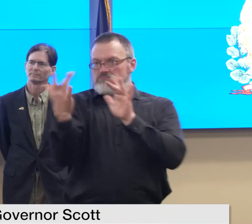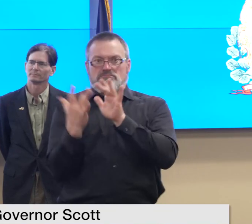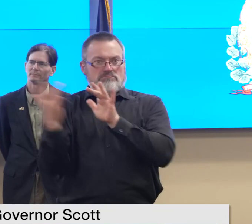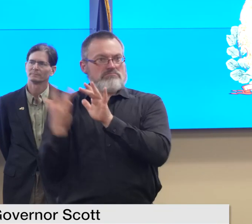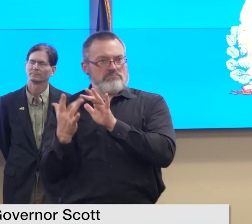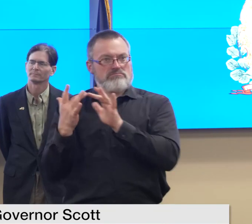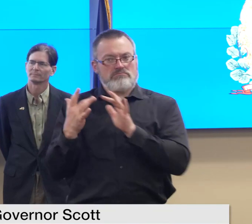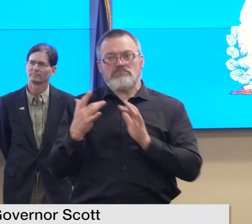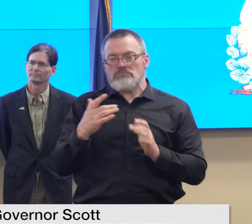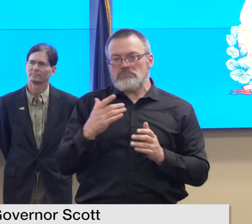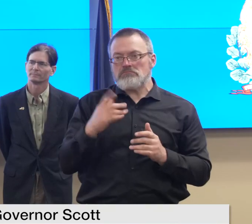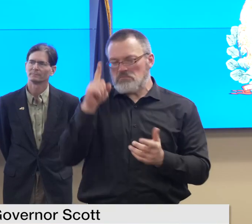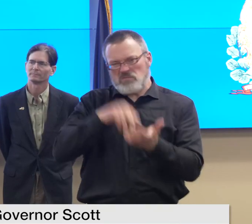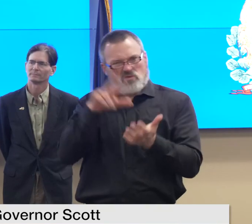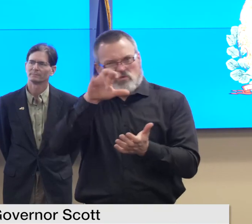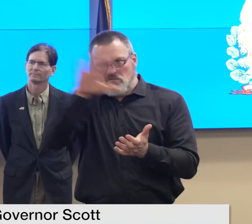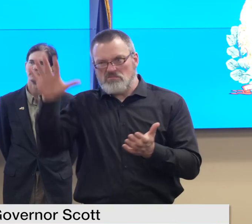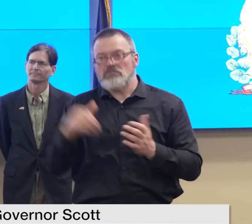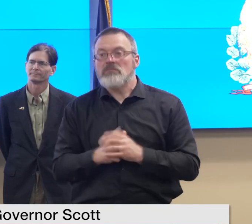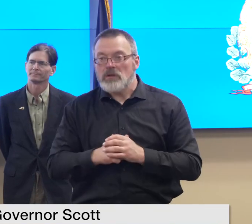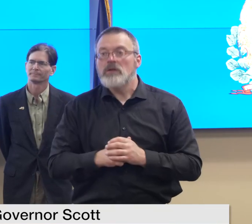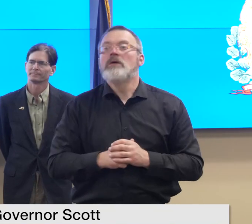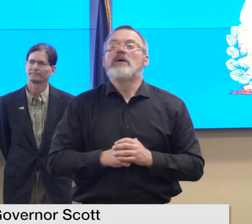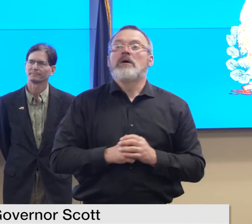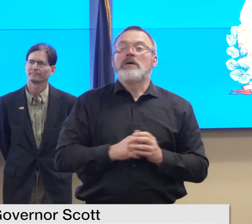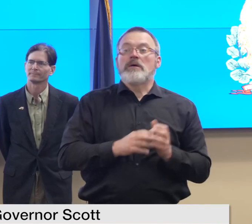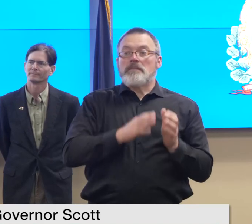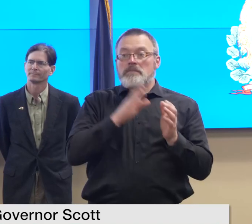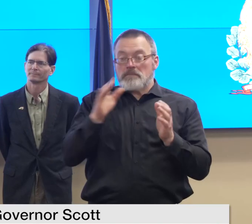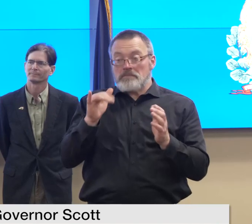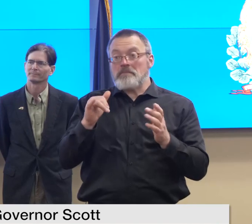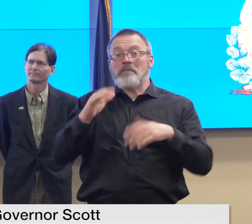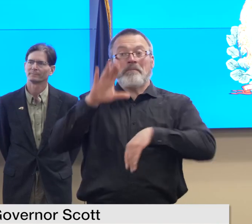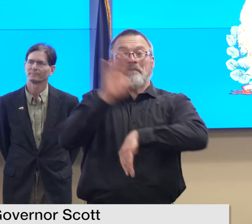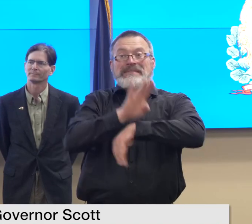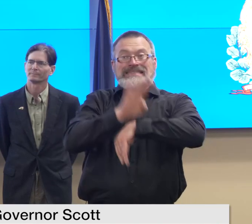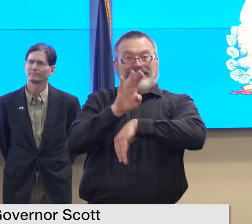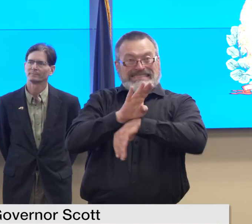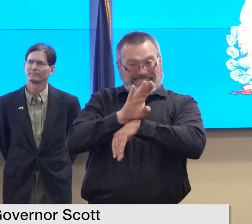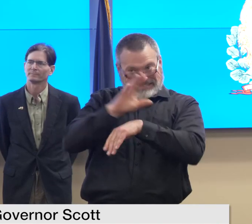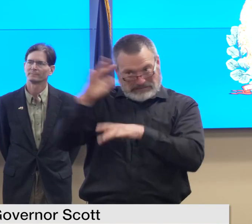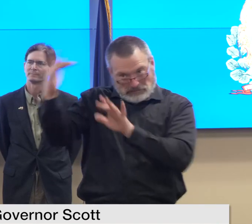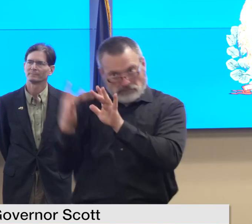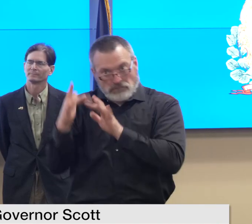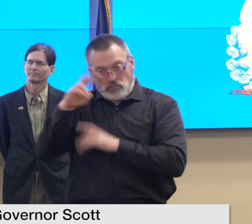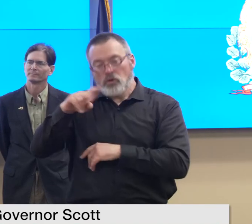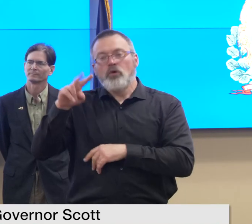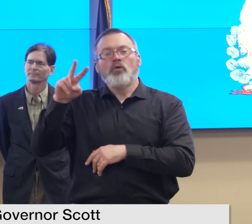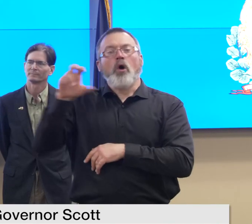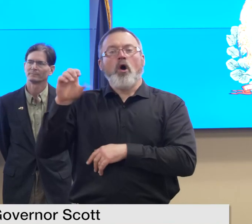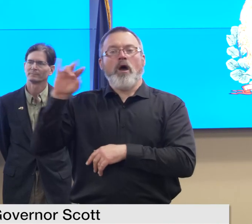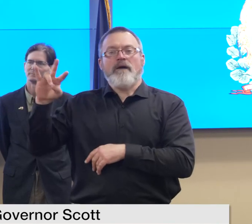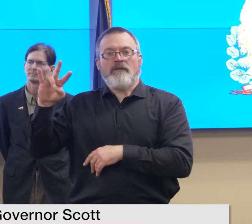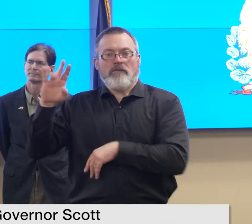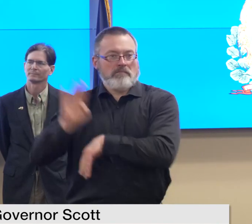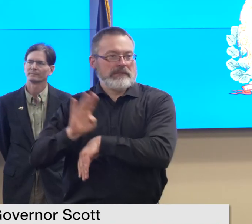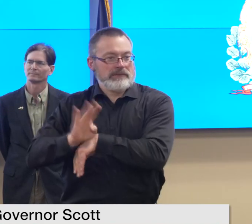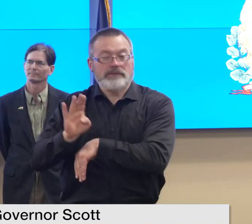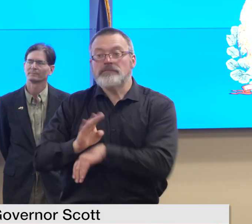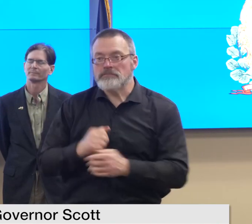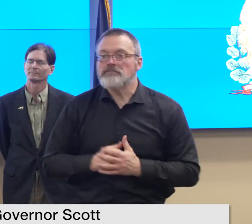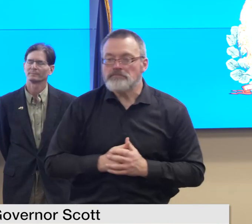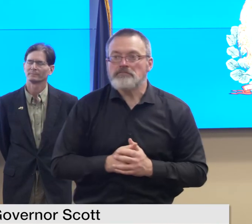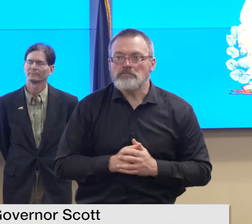there have been 207 reports of damage to businesses there may be more damage out there